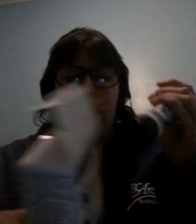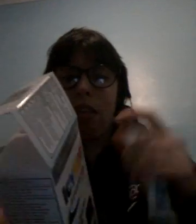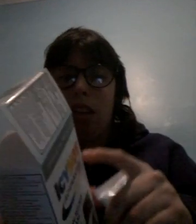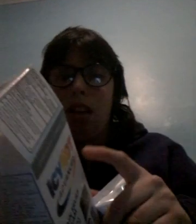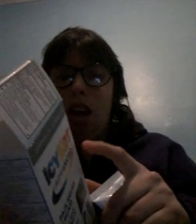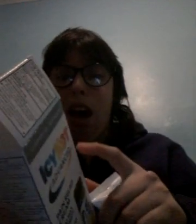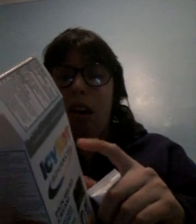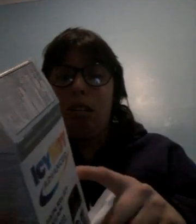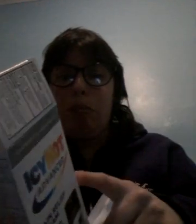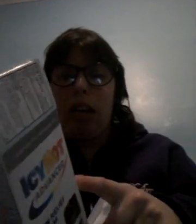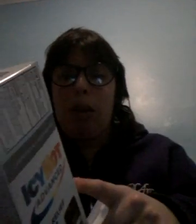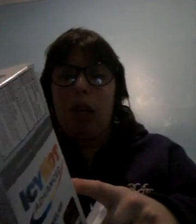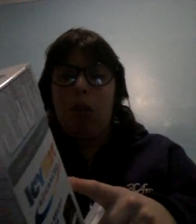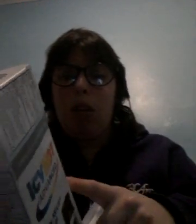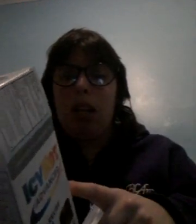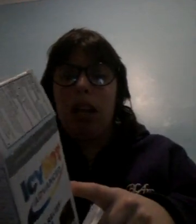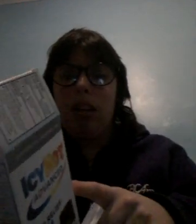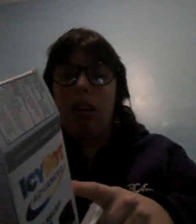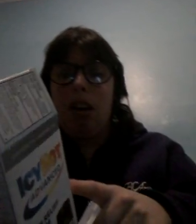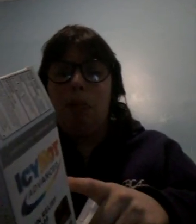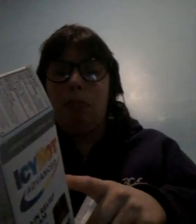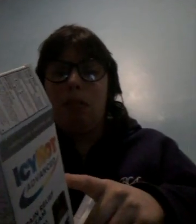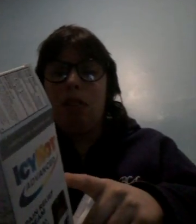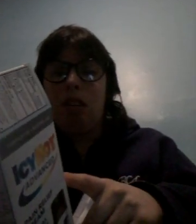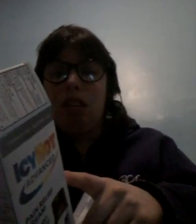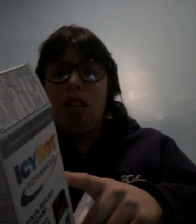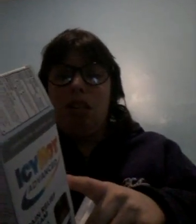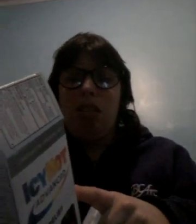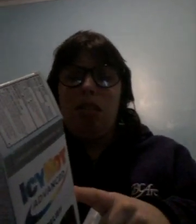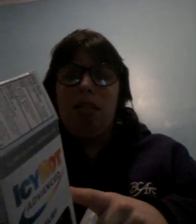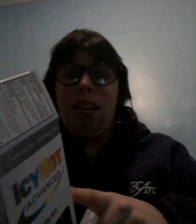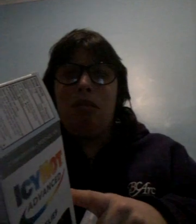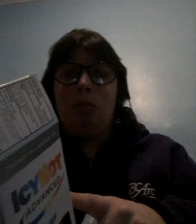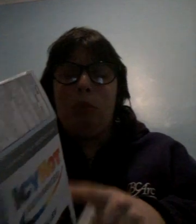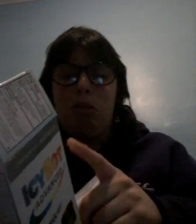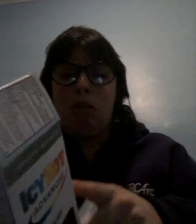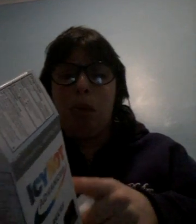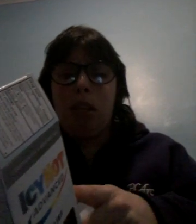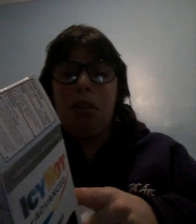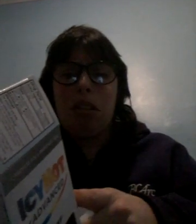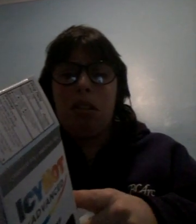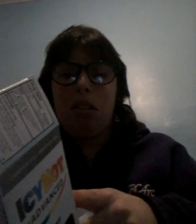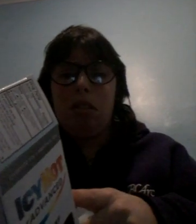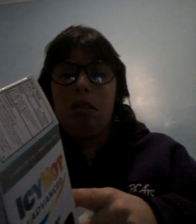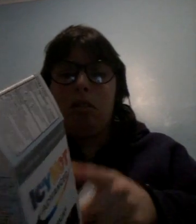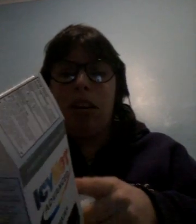I sprained my ankle and I um did some muscle sprains strands